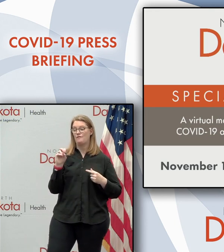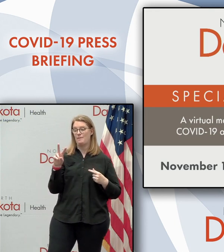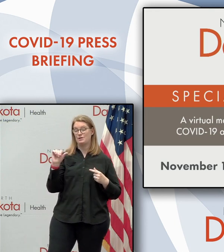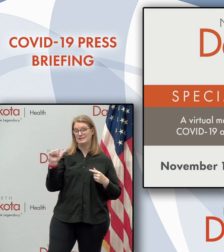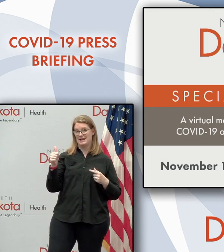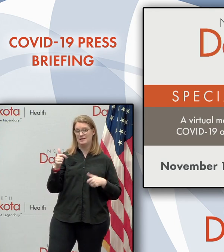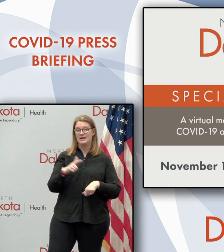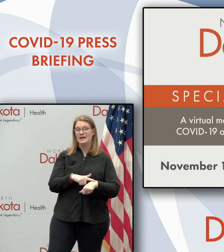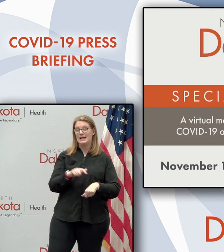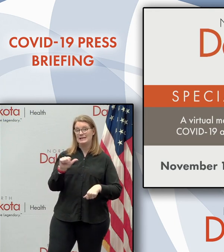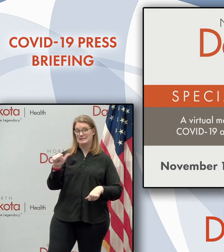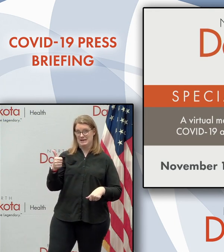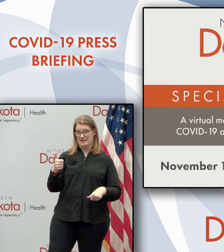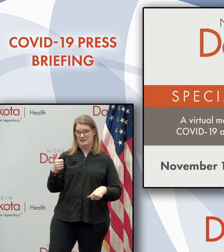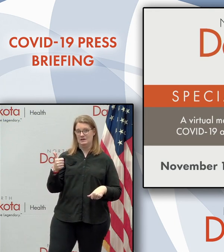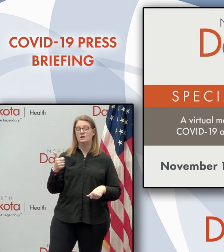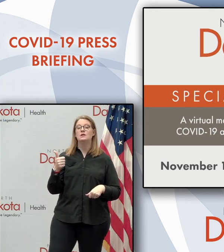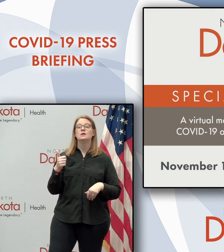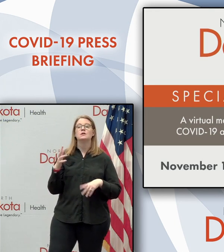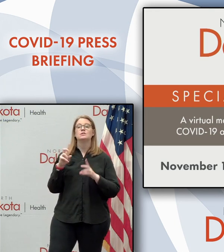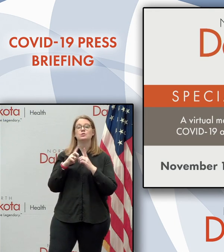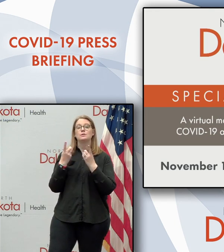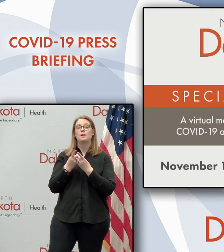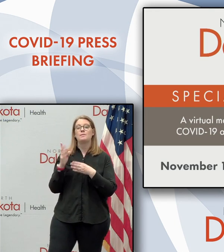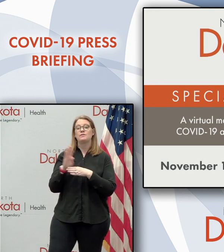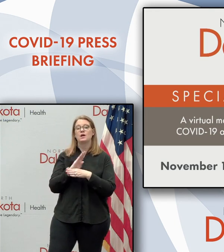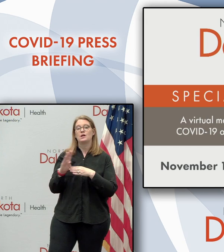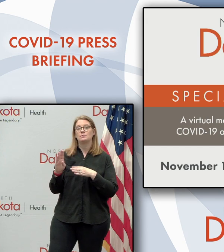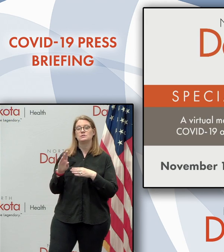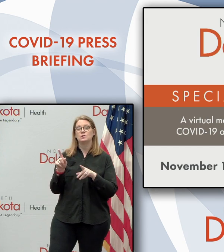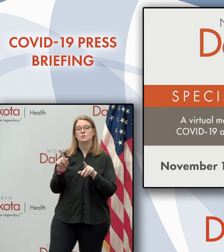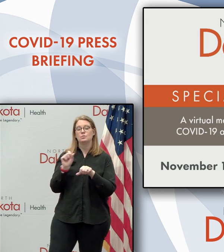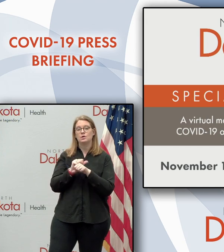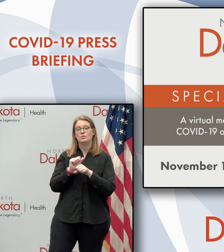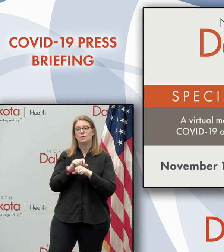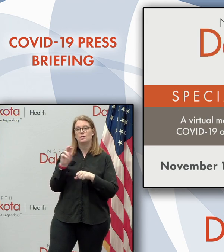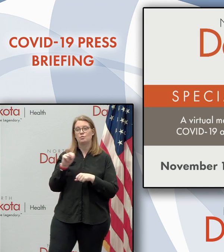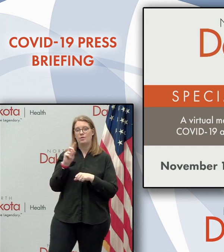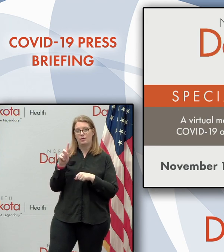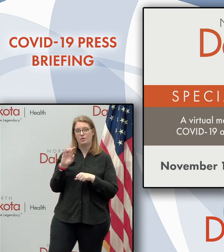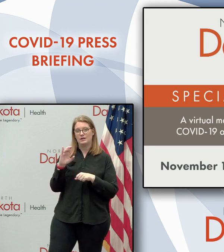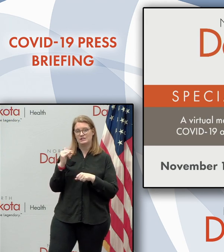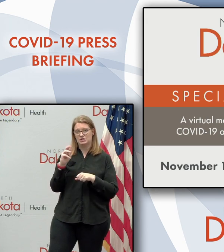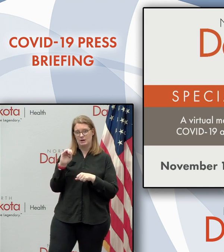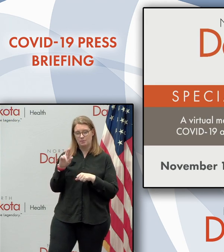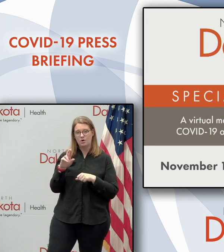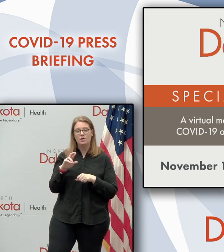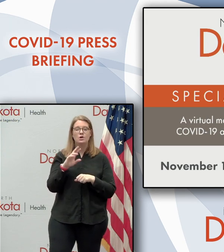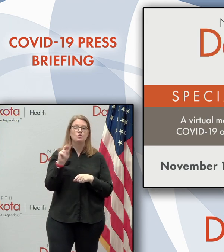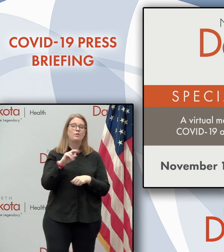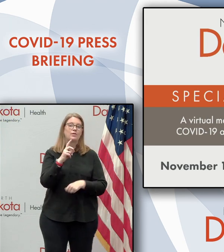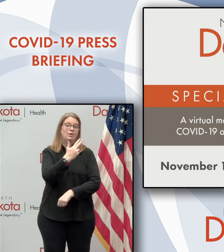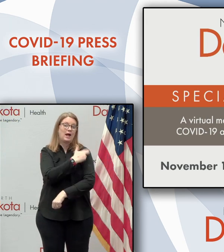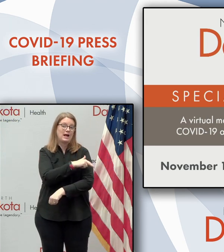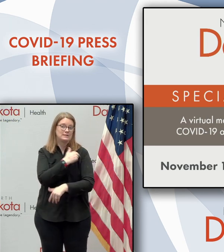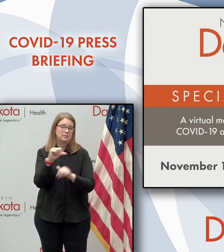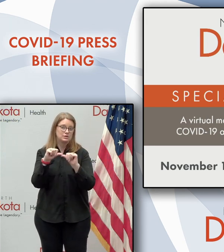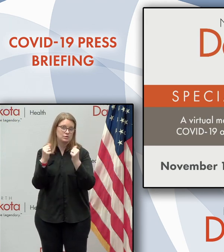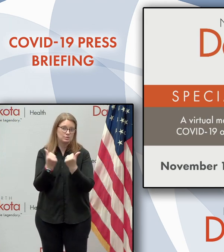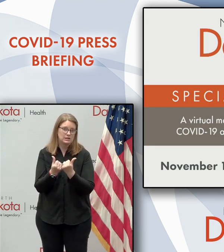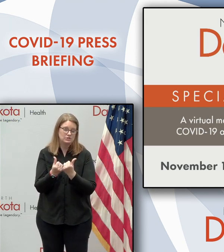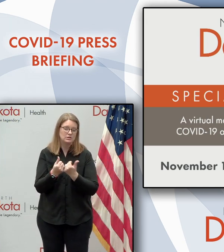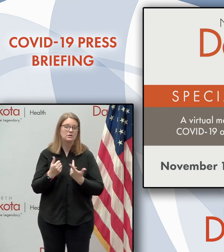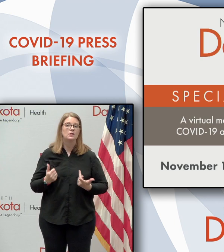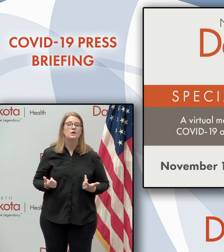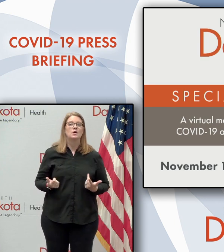at 10 a.m. through the Department of Commerce in partnership with the Greater North Dakota Chamber and the North Dakota Hospital Association. And so,